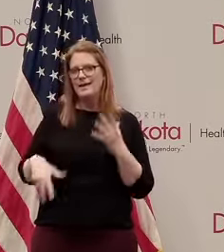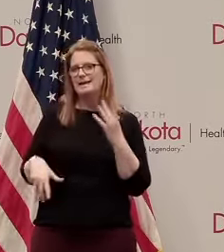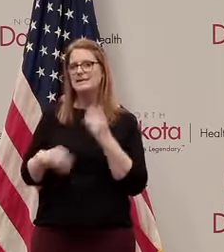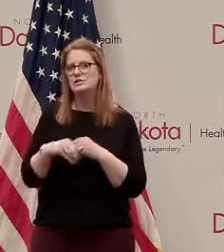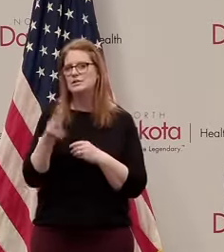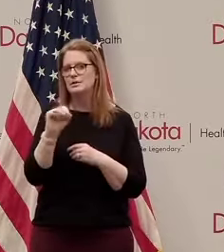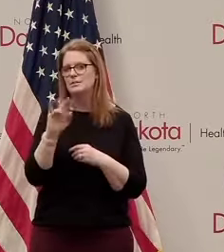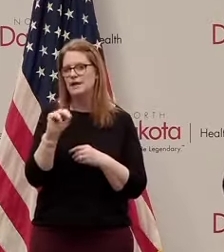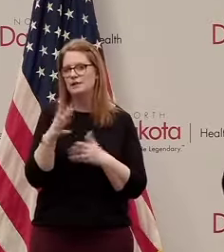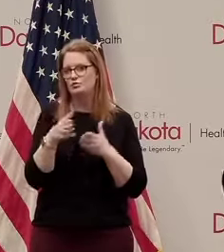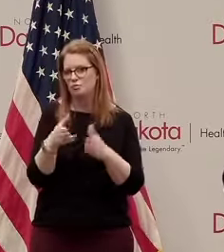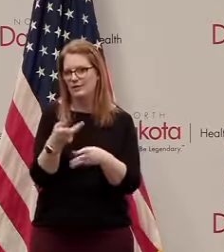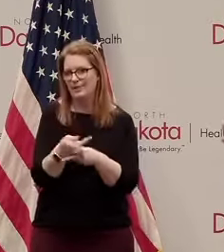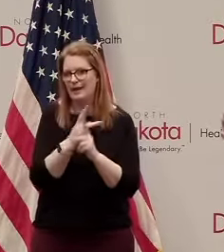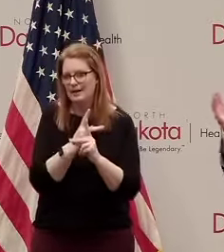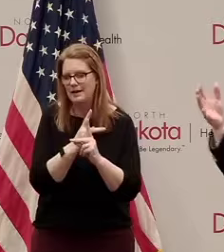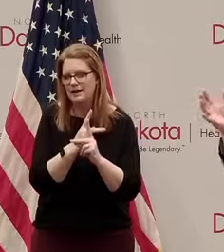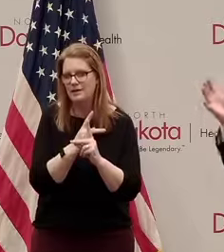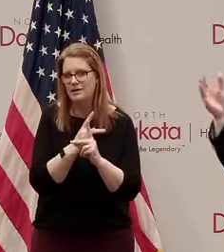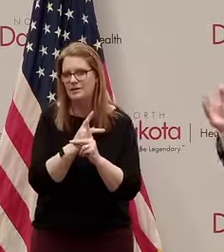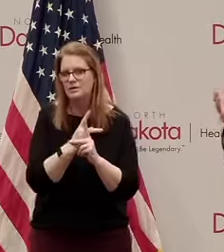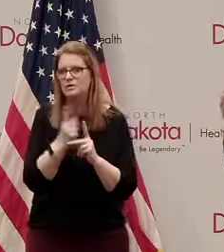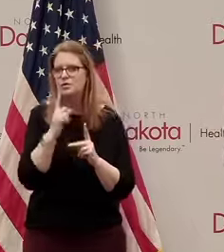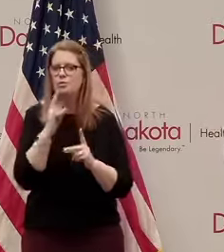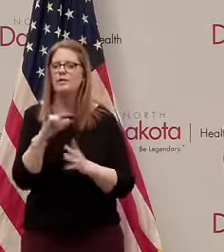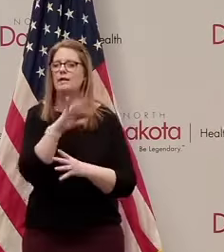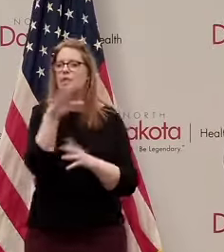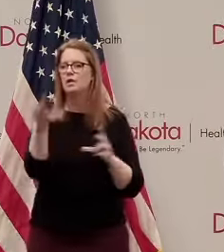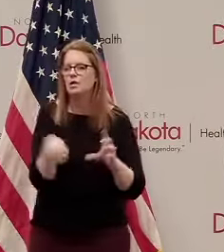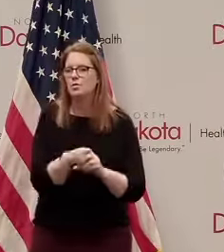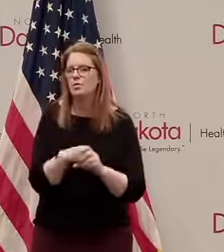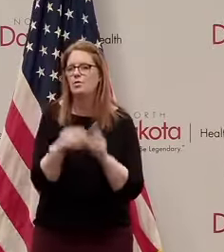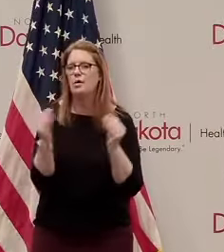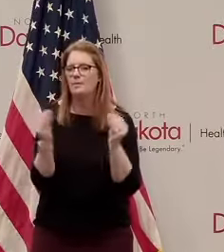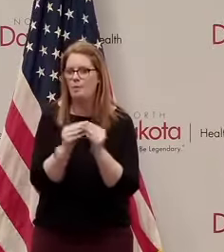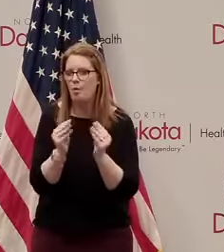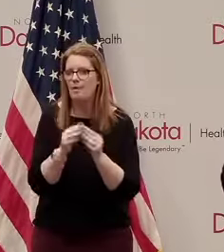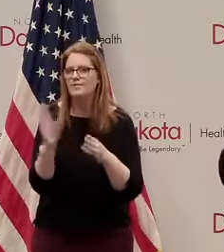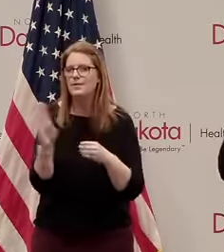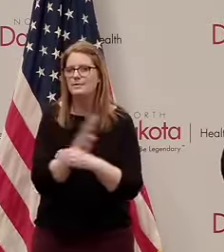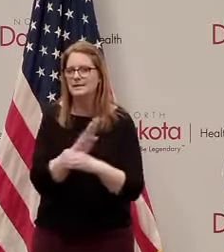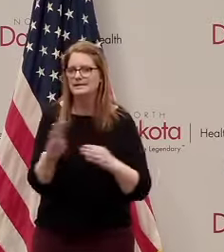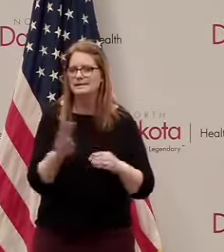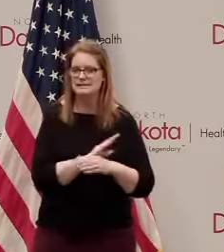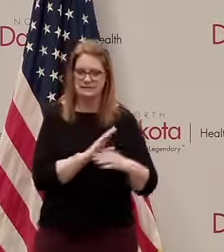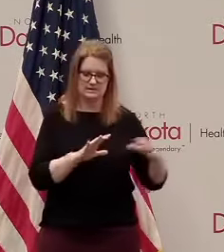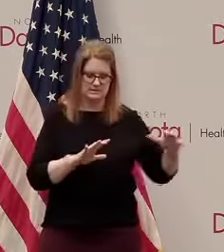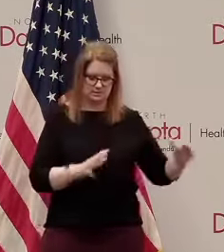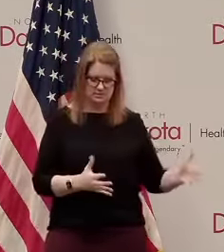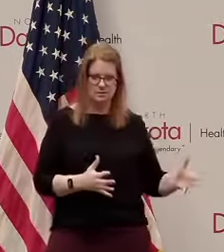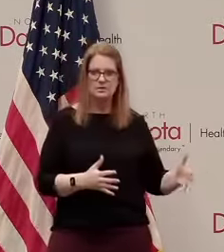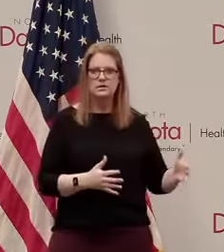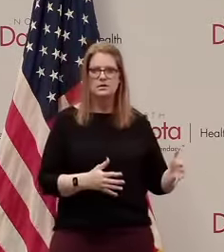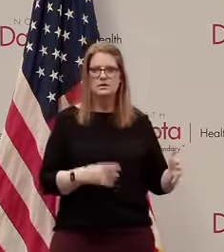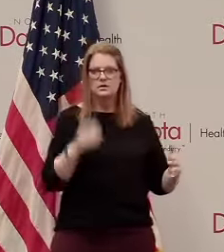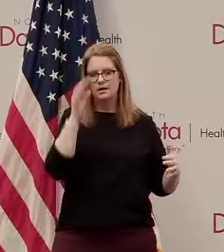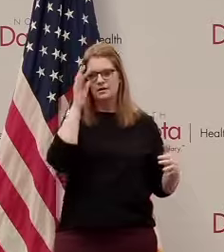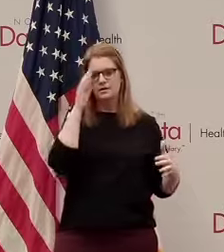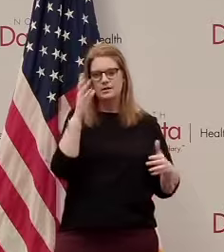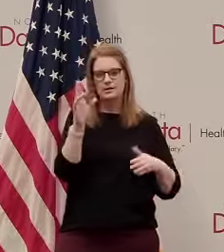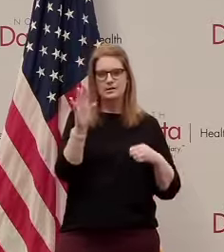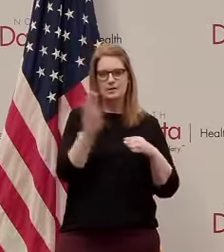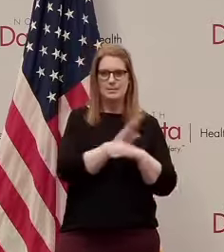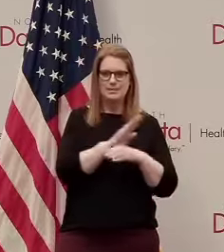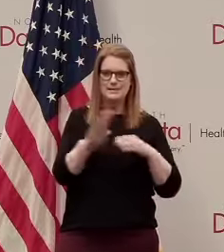to encompass much more of the type of business that I'm talking about and that is the highly leveraged business